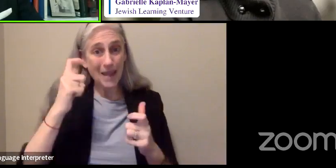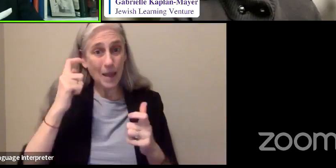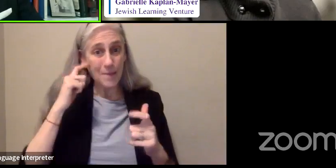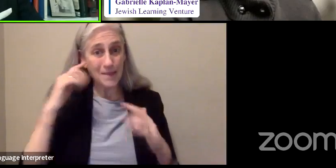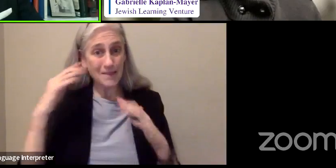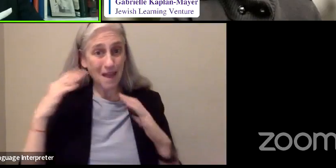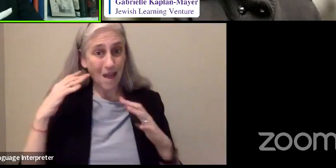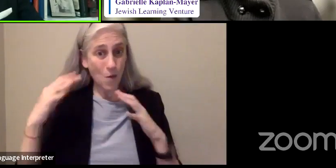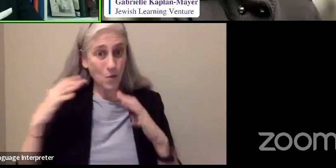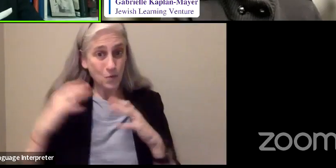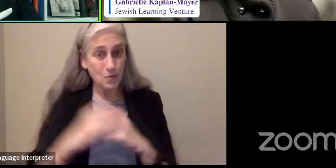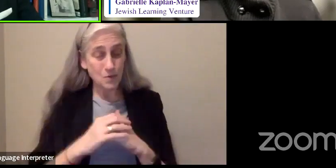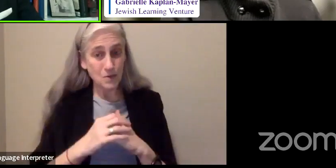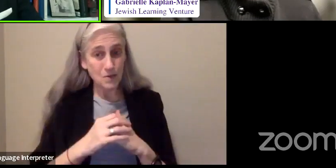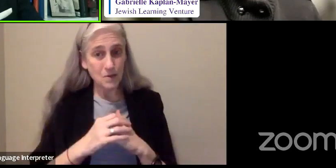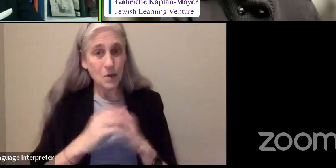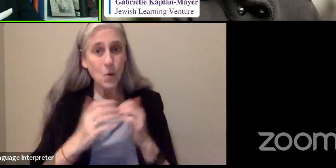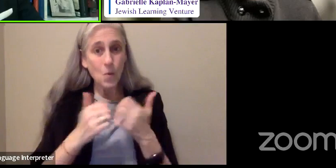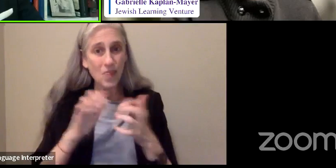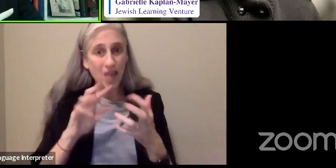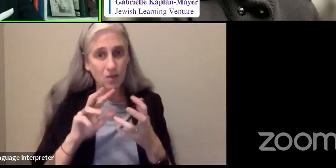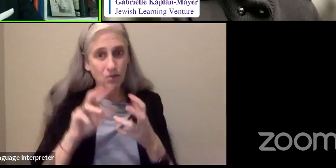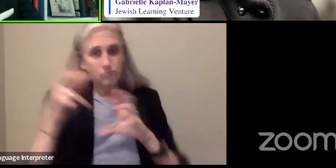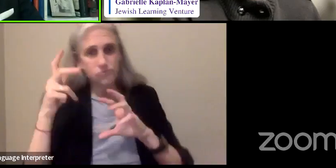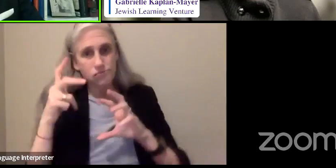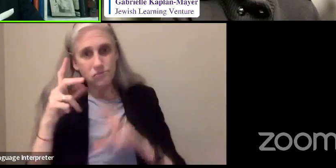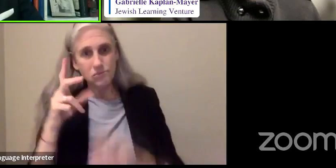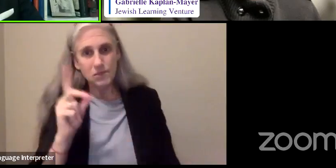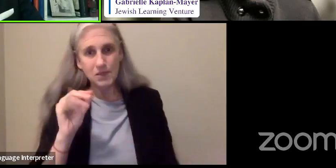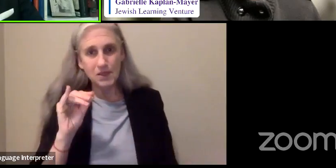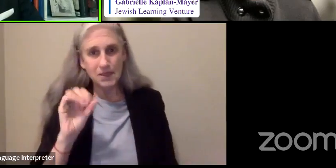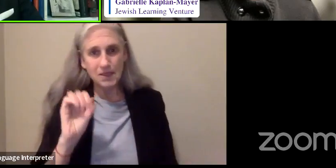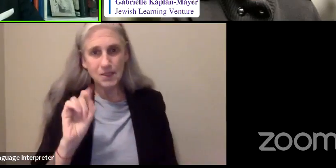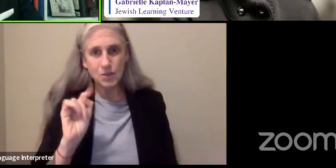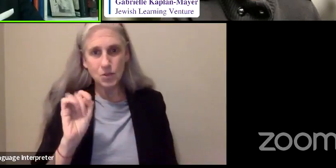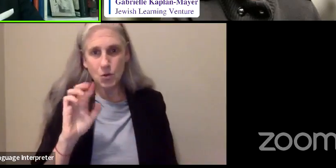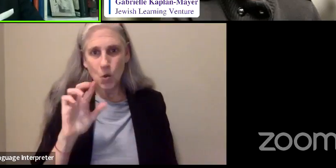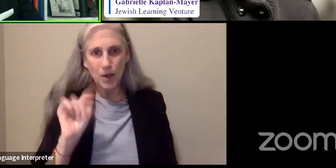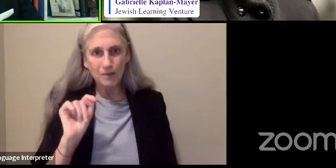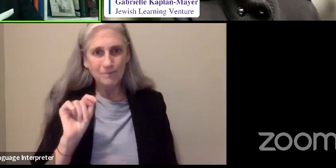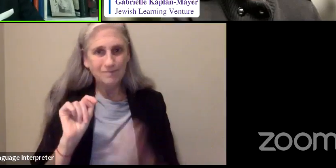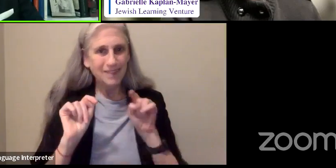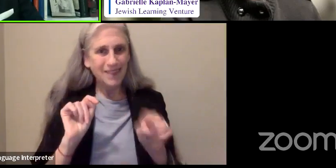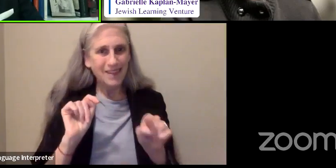without distortion, you're not going to get it this way.